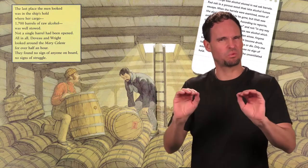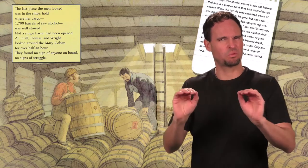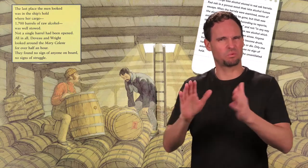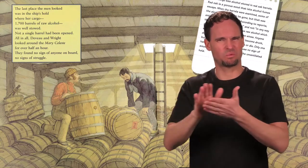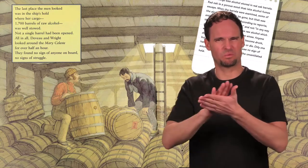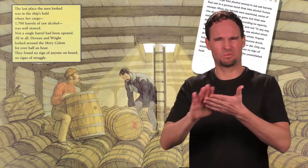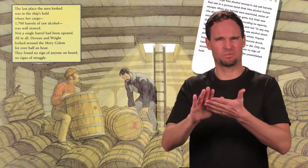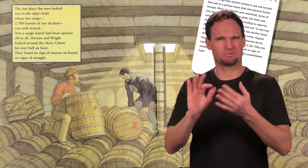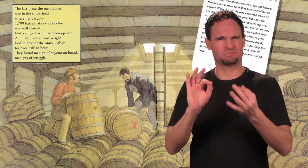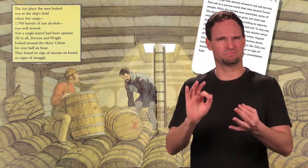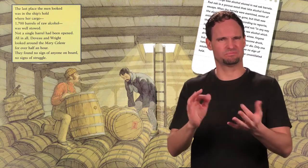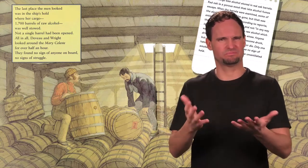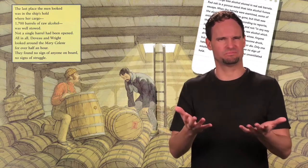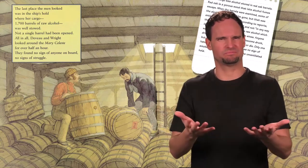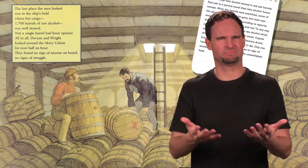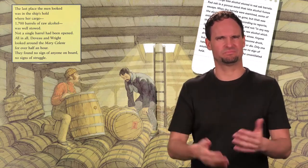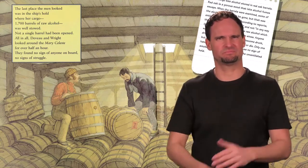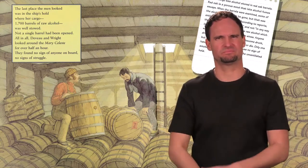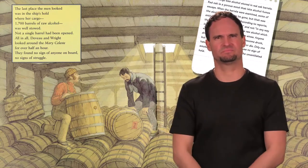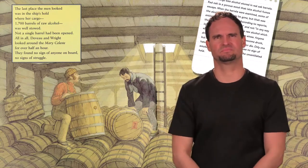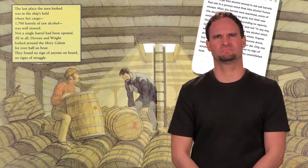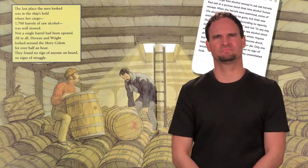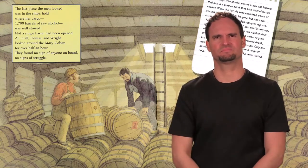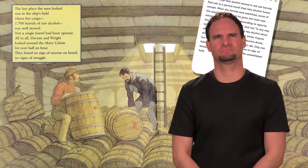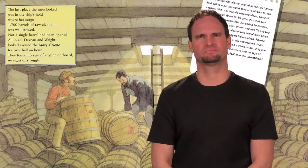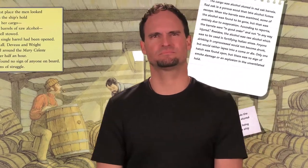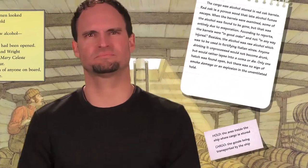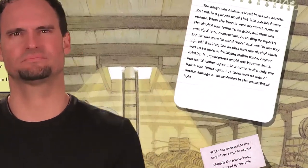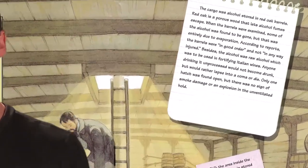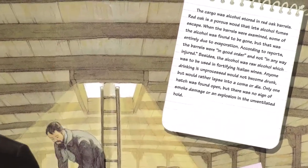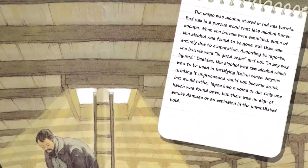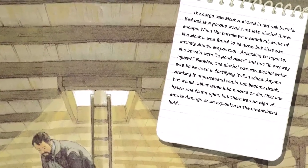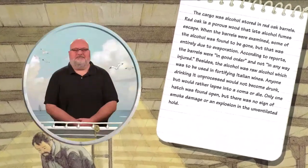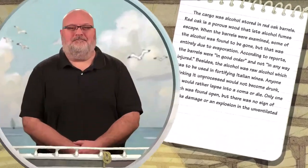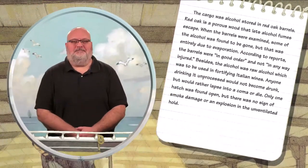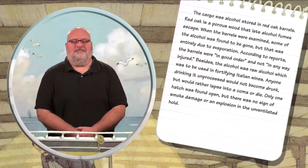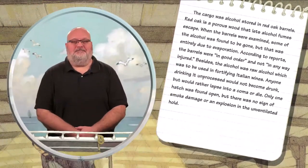no sign of anyone on board. No signs of struggle.